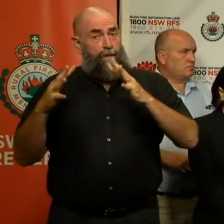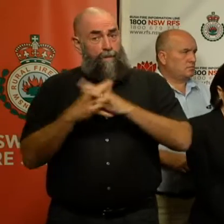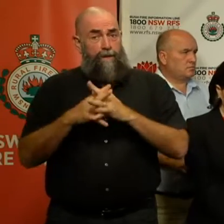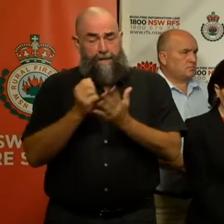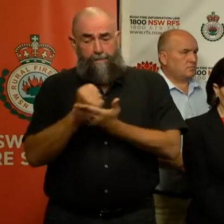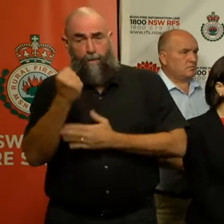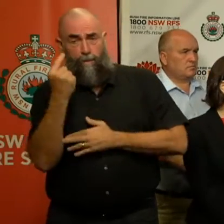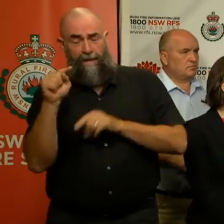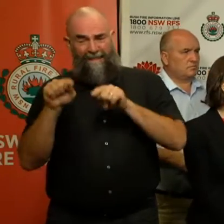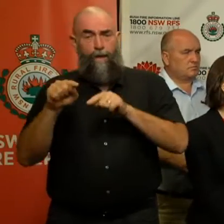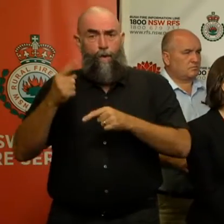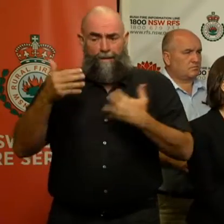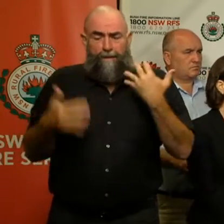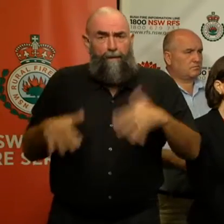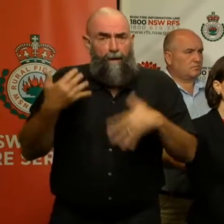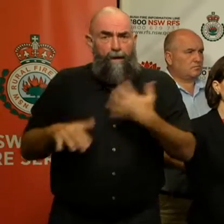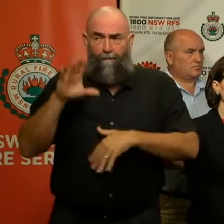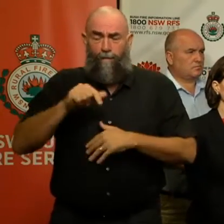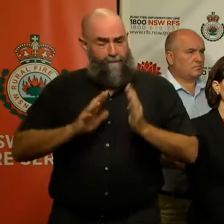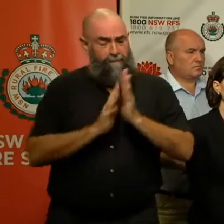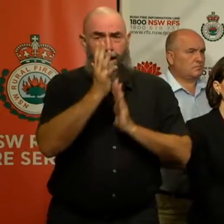to be so terribly affected by the enormity of this bushfire challenge.